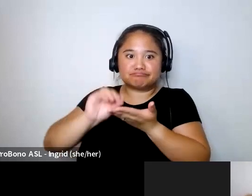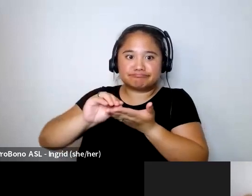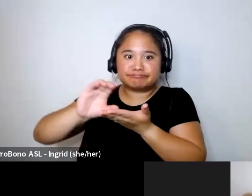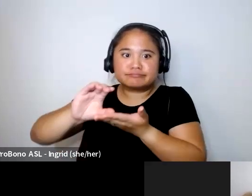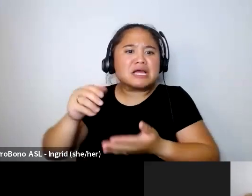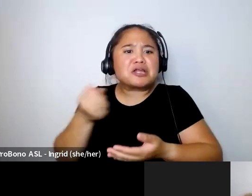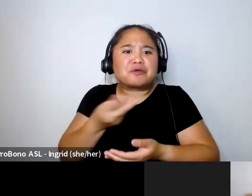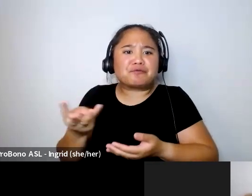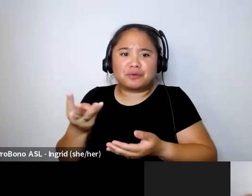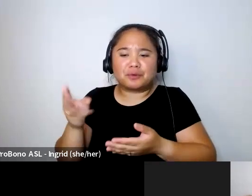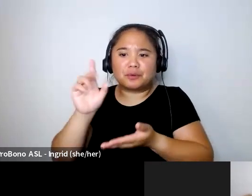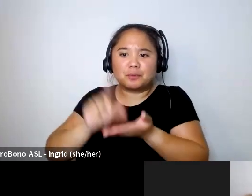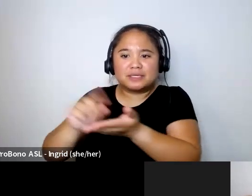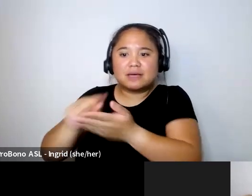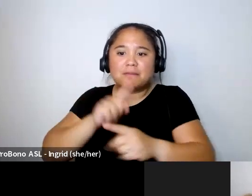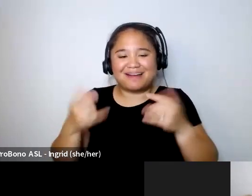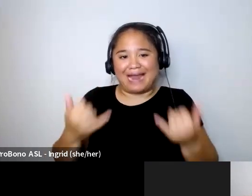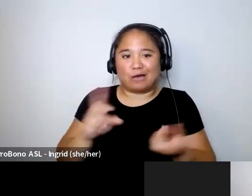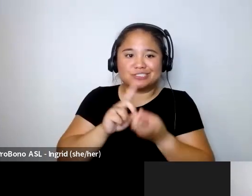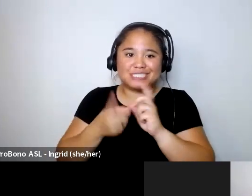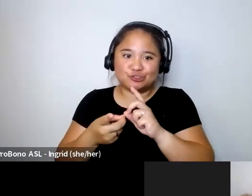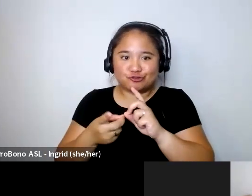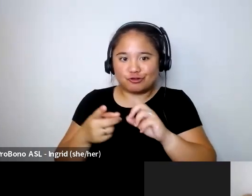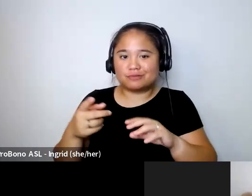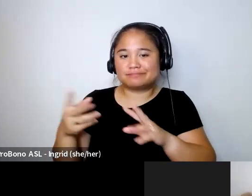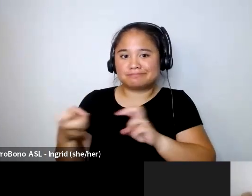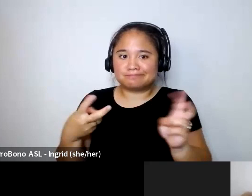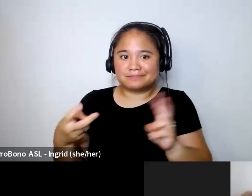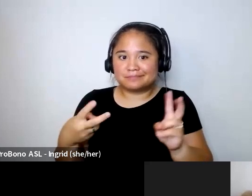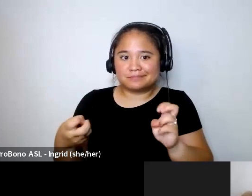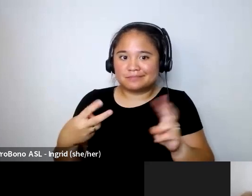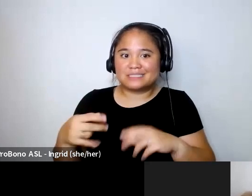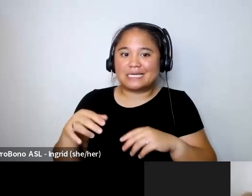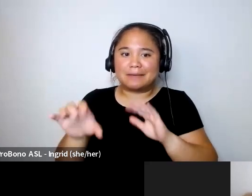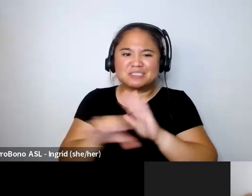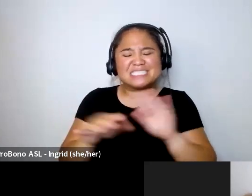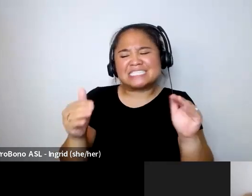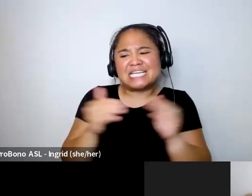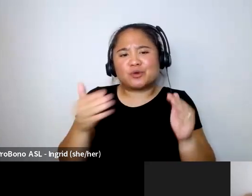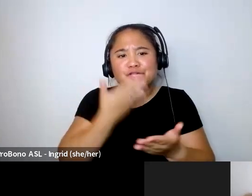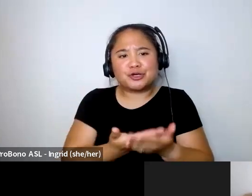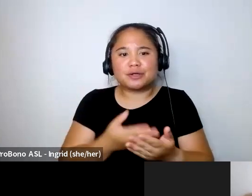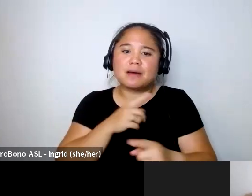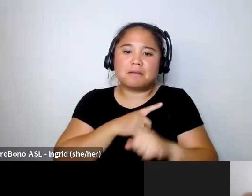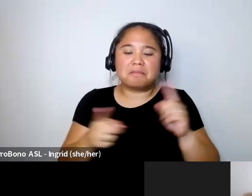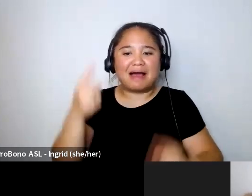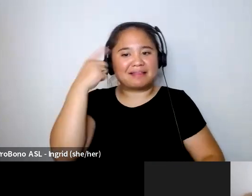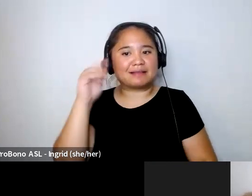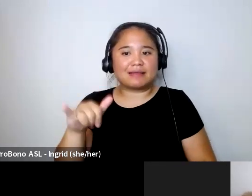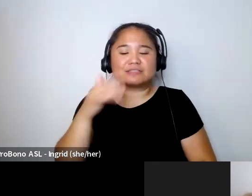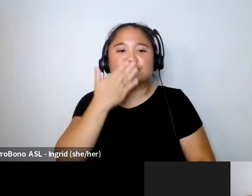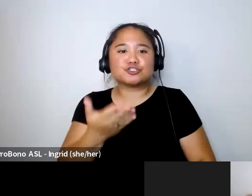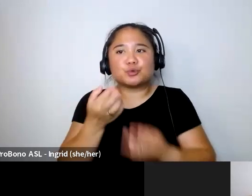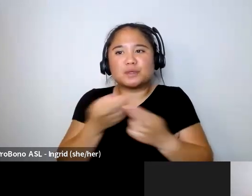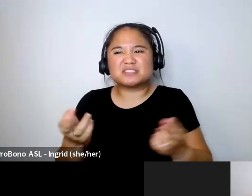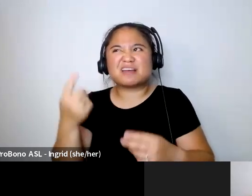but now it's you know digital images and equally you know good but it's just a good way like i just try to think back